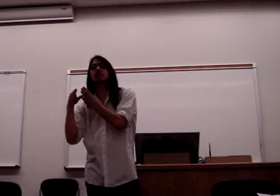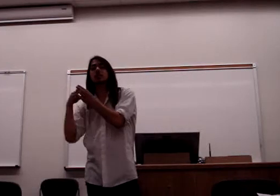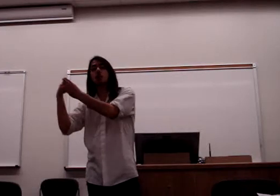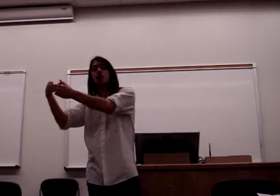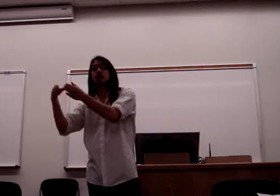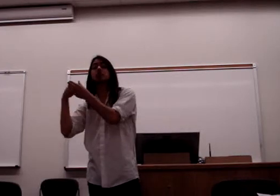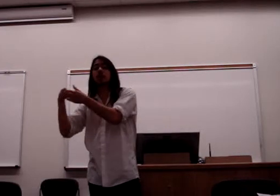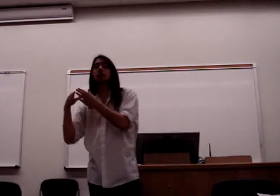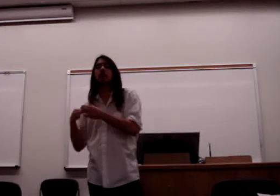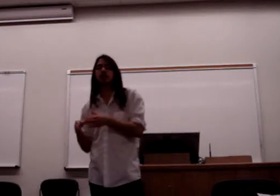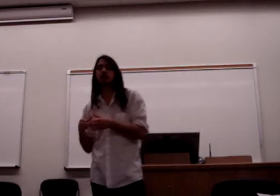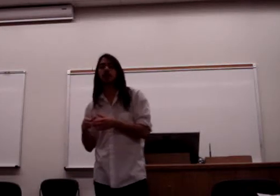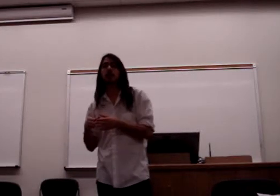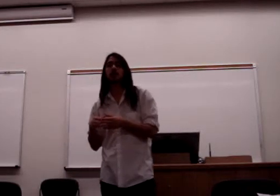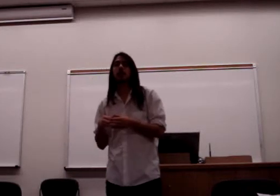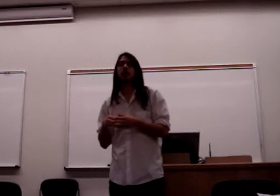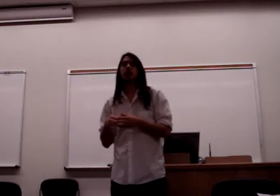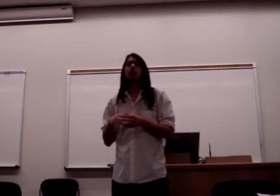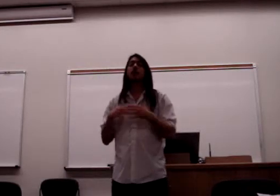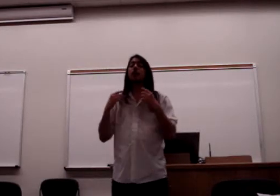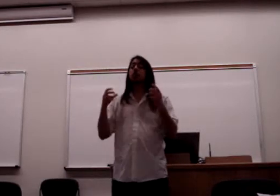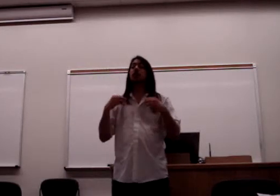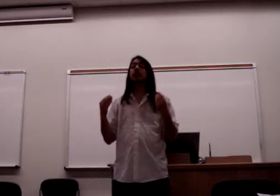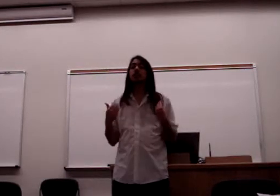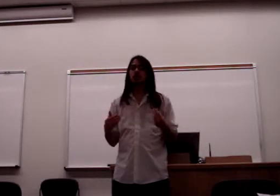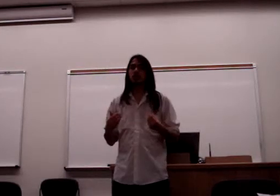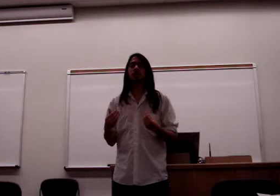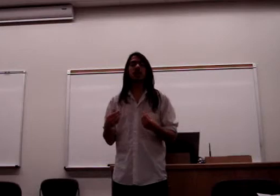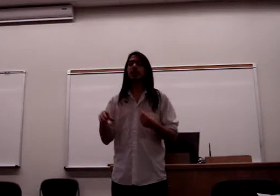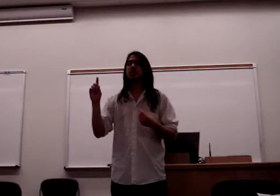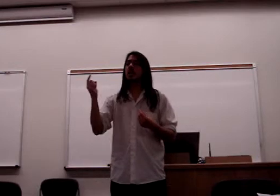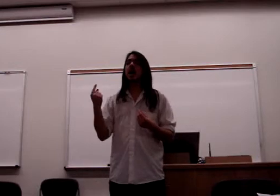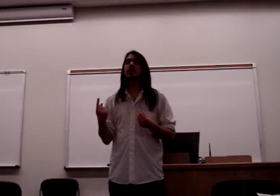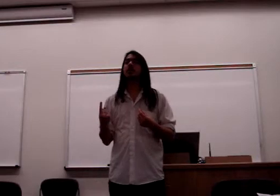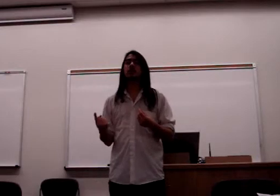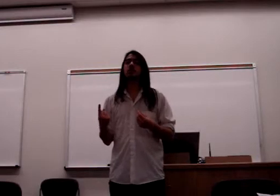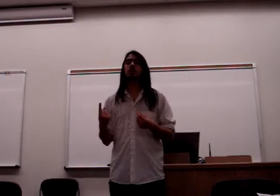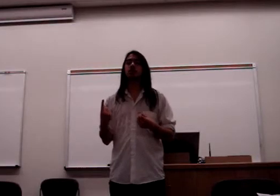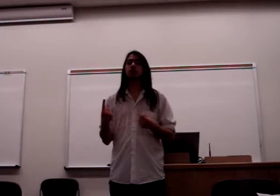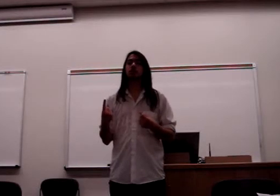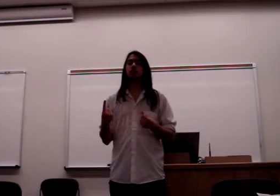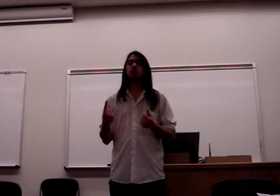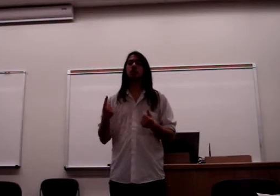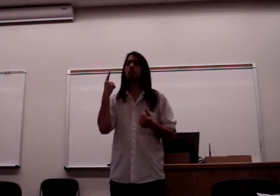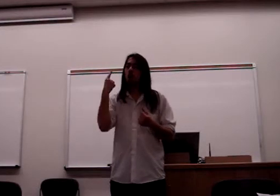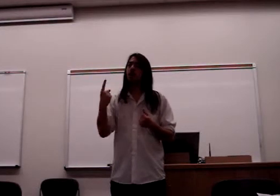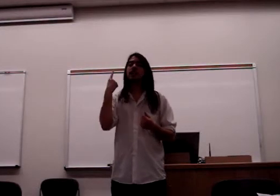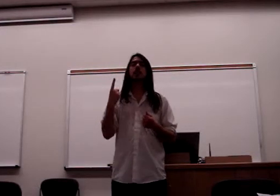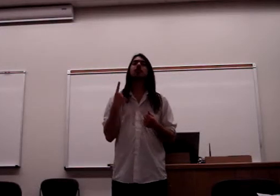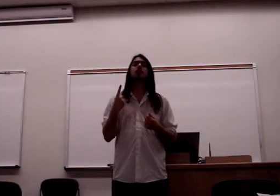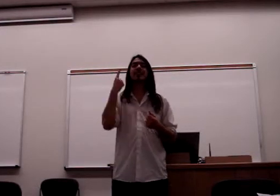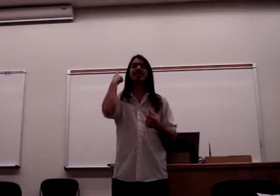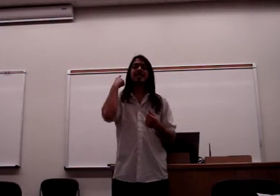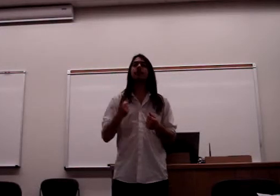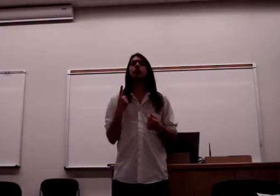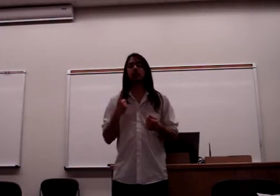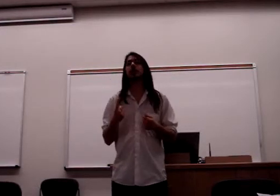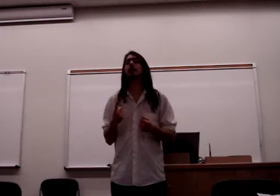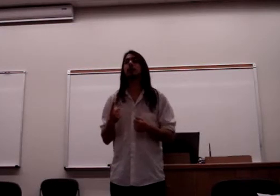subject qua subject. Now, the political subject is not an individual. One individual is never political,